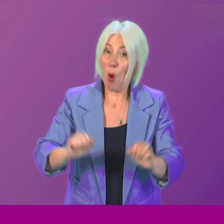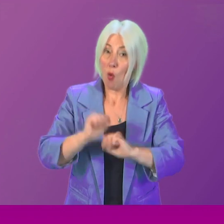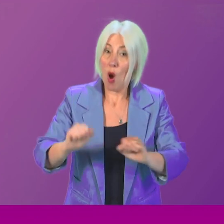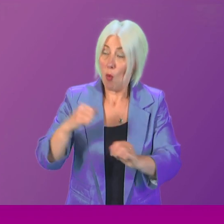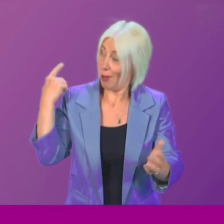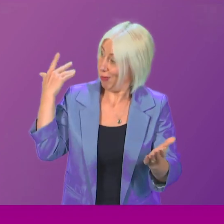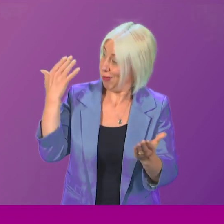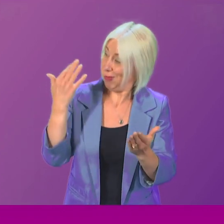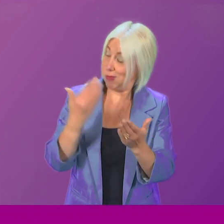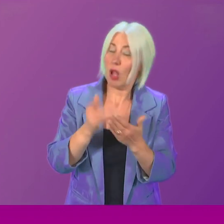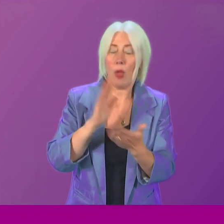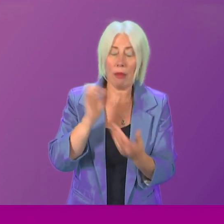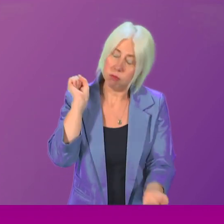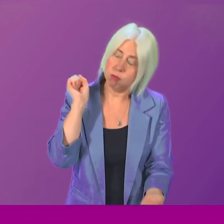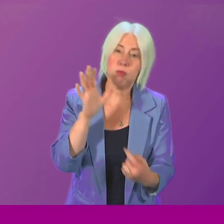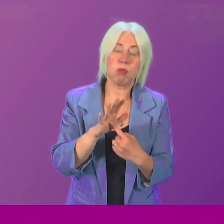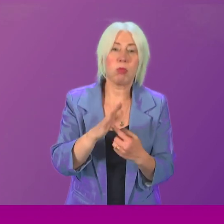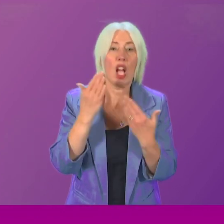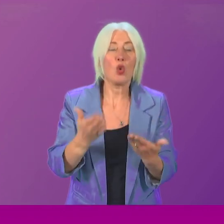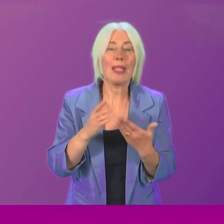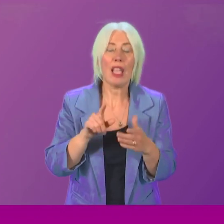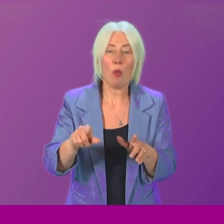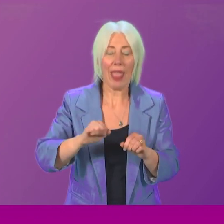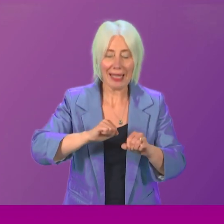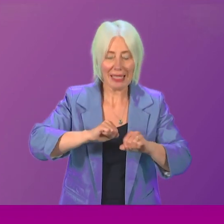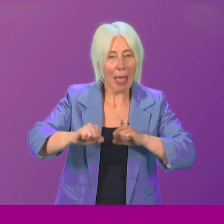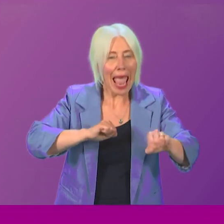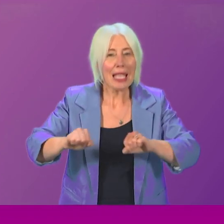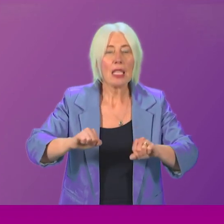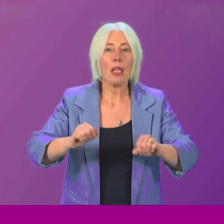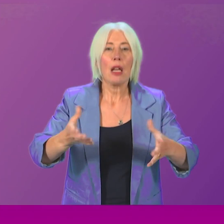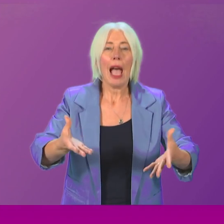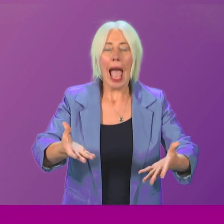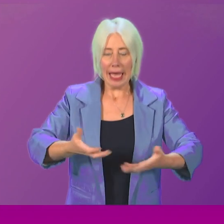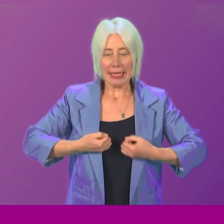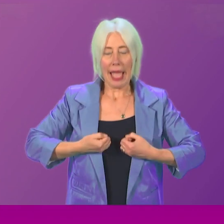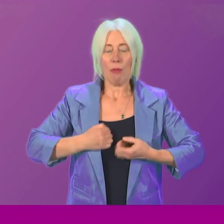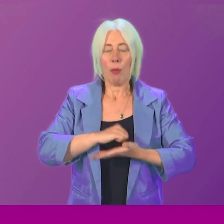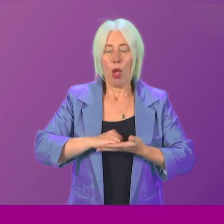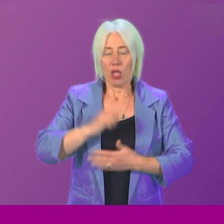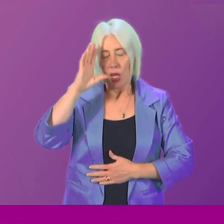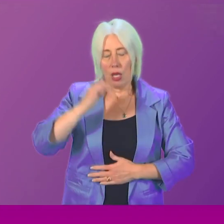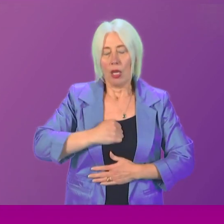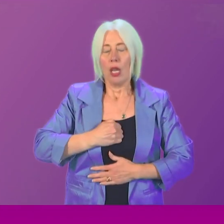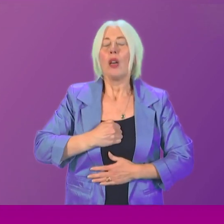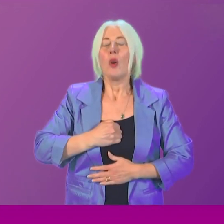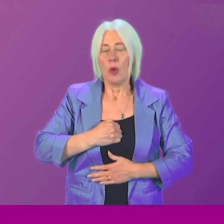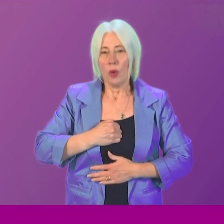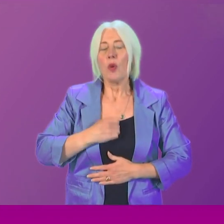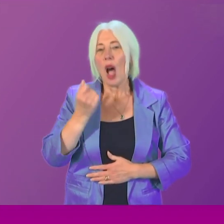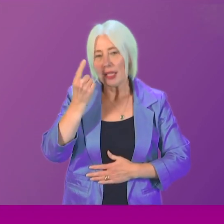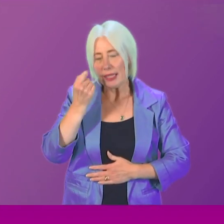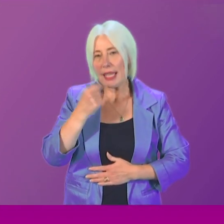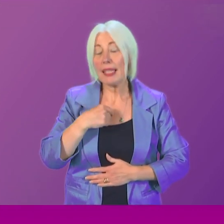I think it is vital today that we allow the space for that apology to be received and understood but it is